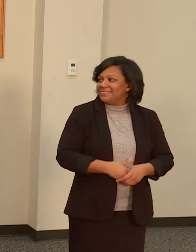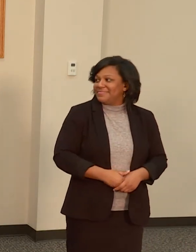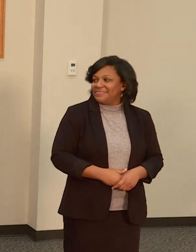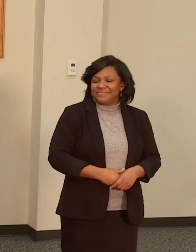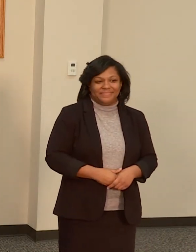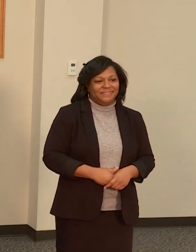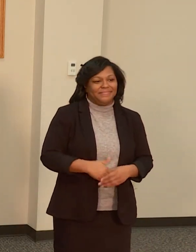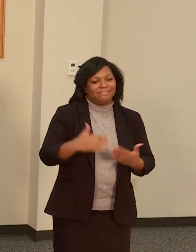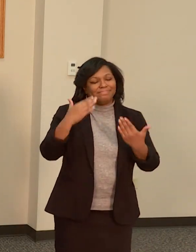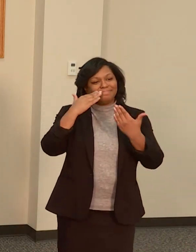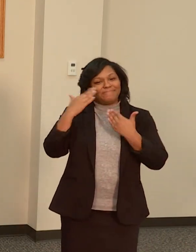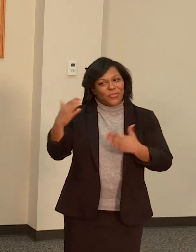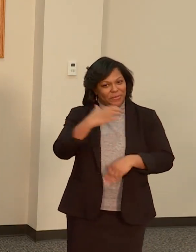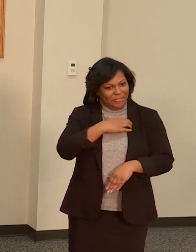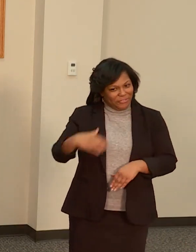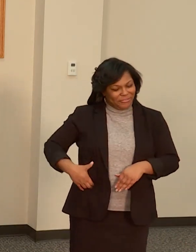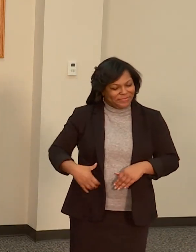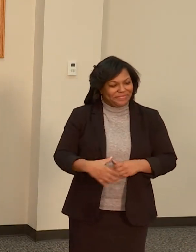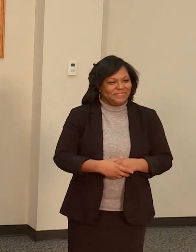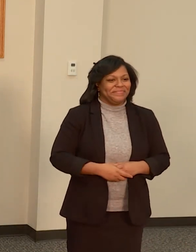Thank you mayor for that.